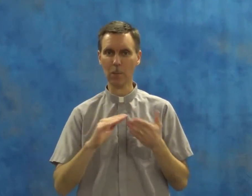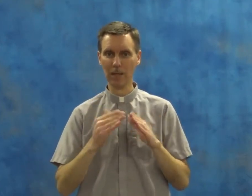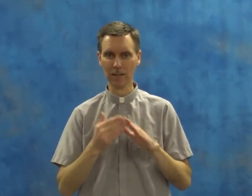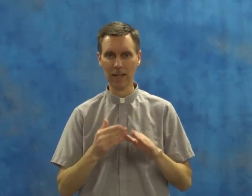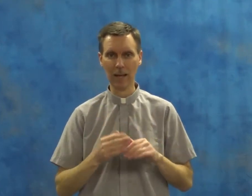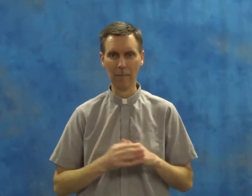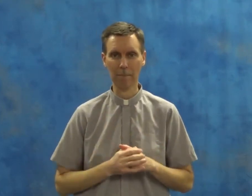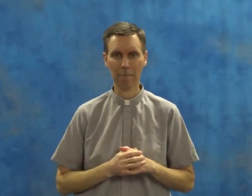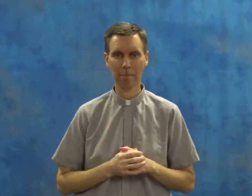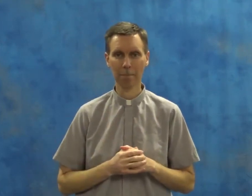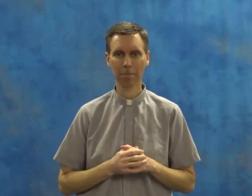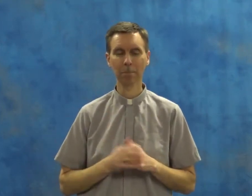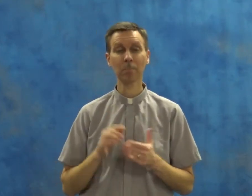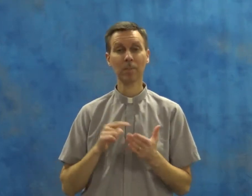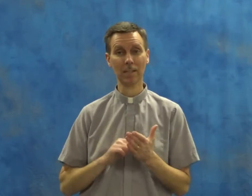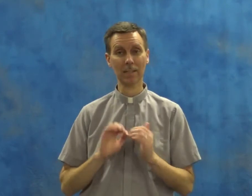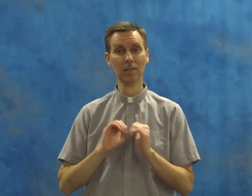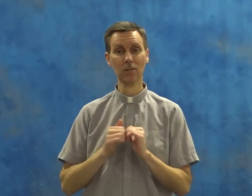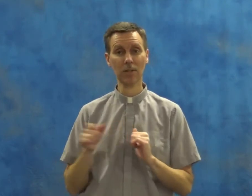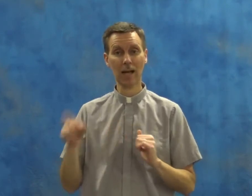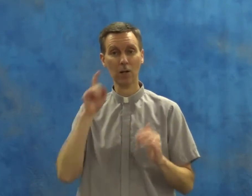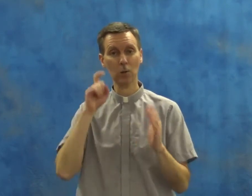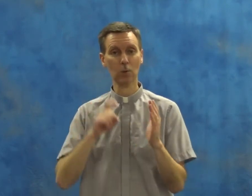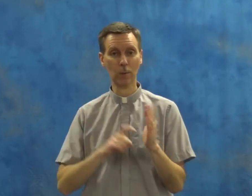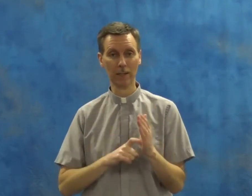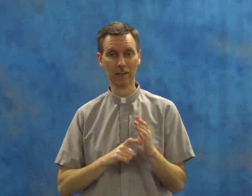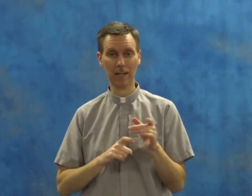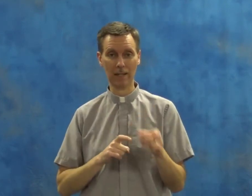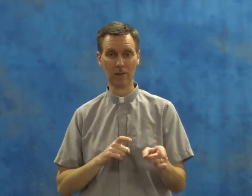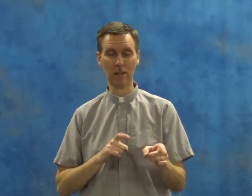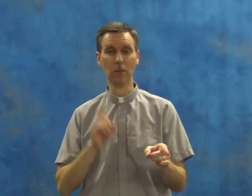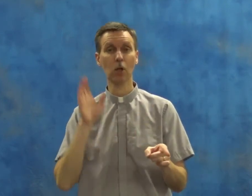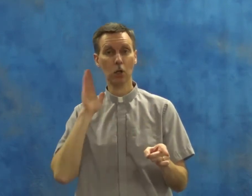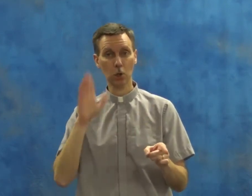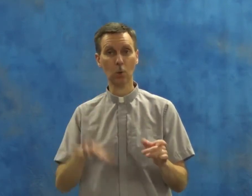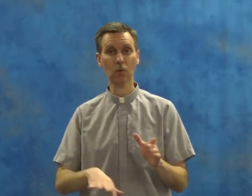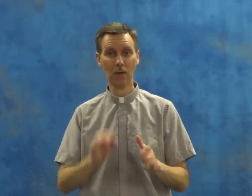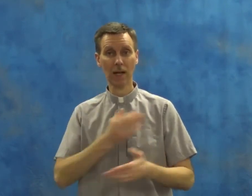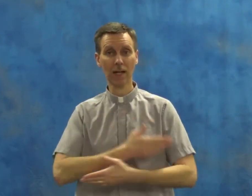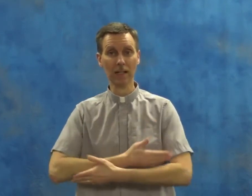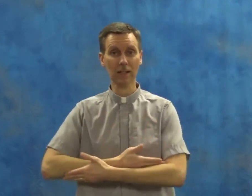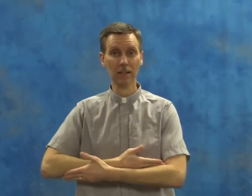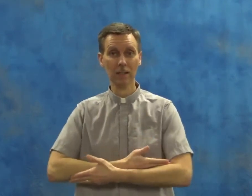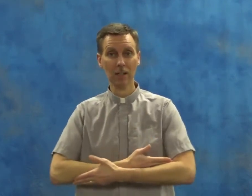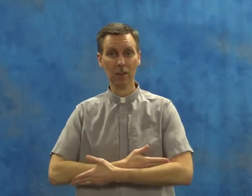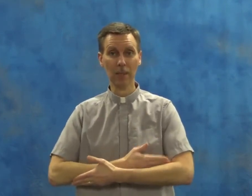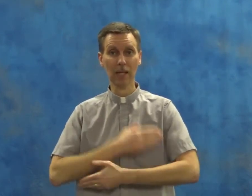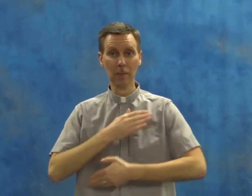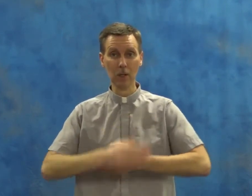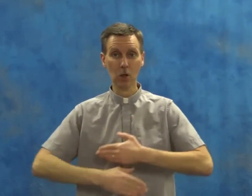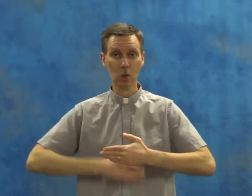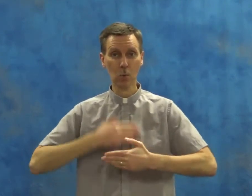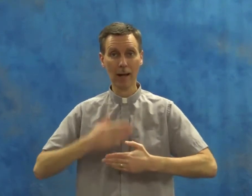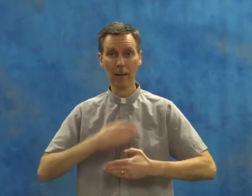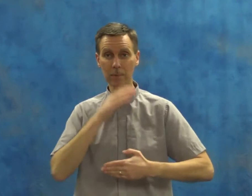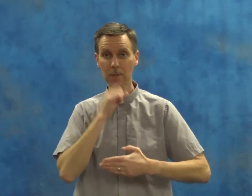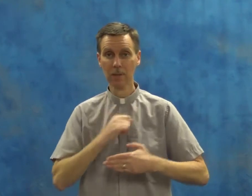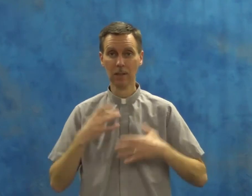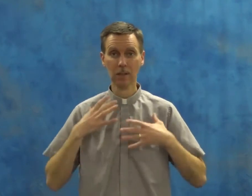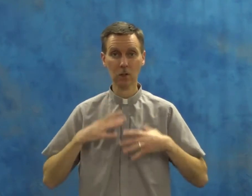Bethlehem. And this is how you will recognize him. You will find a baby wrapped in